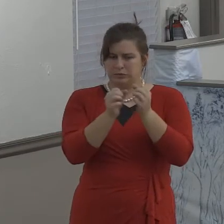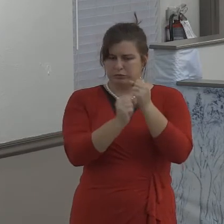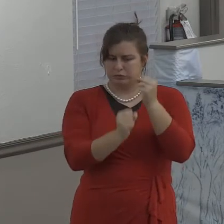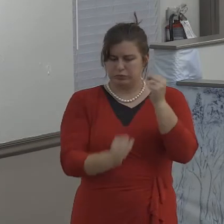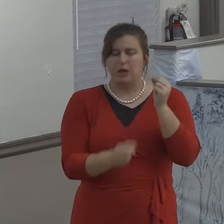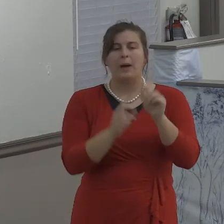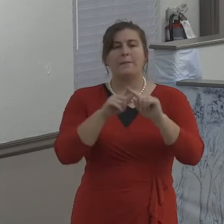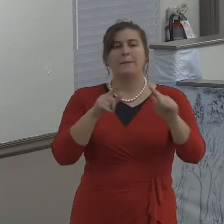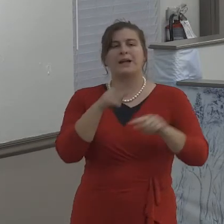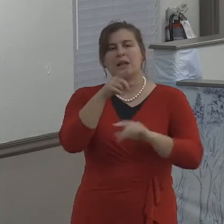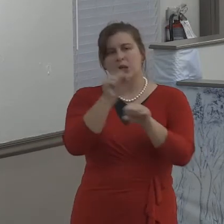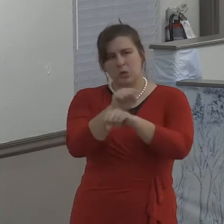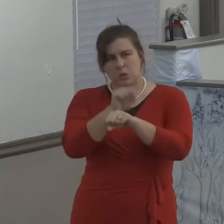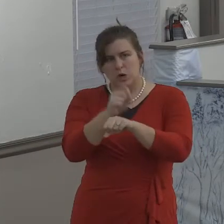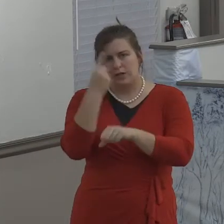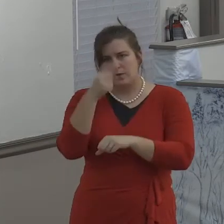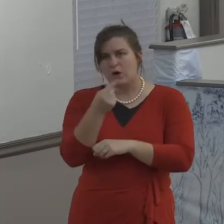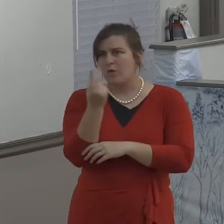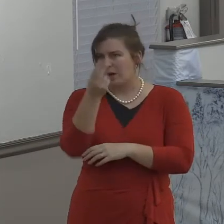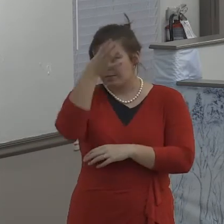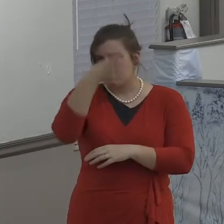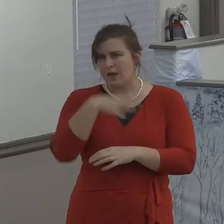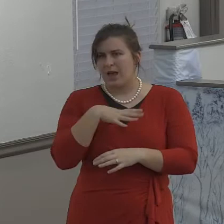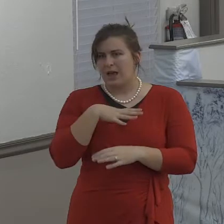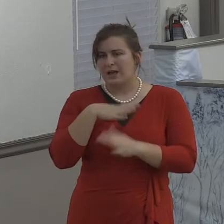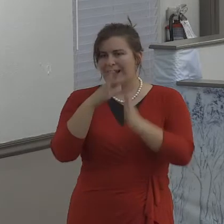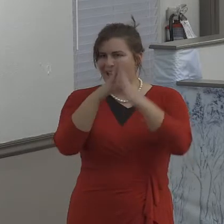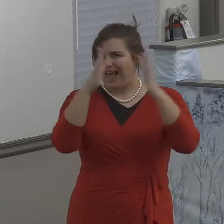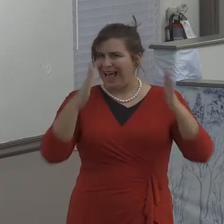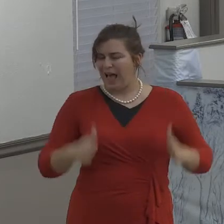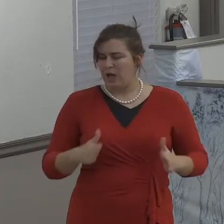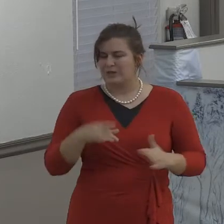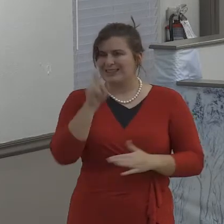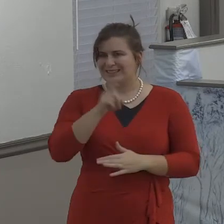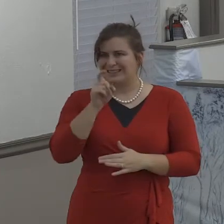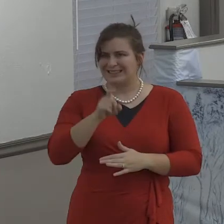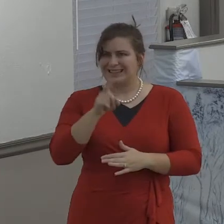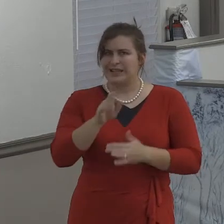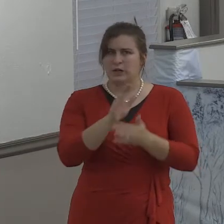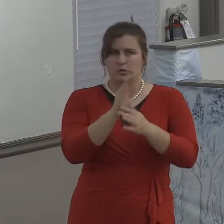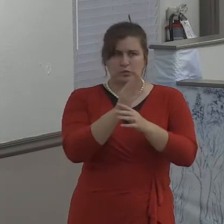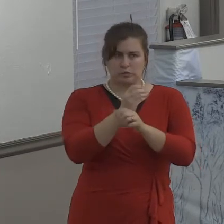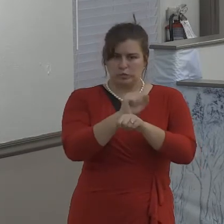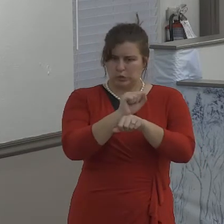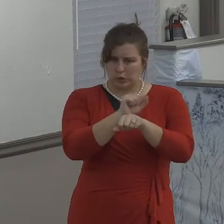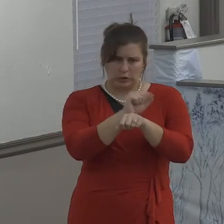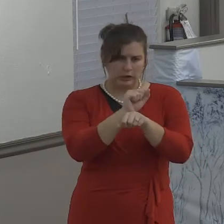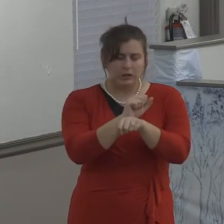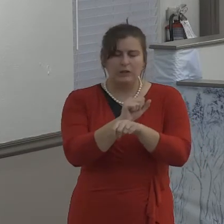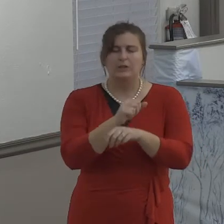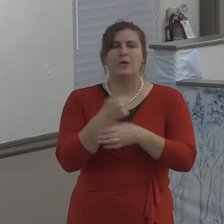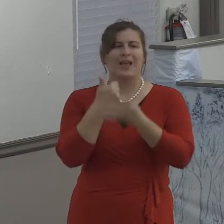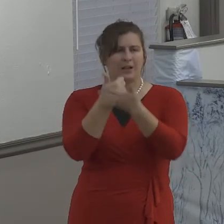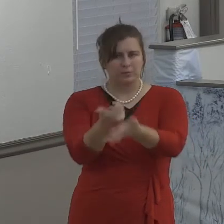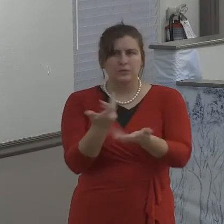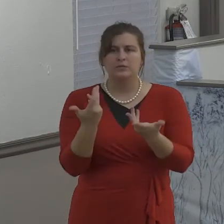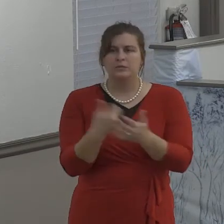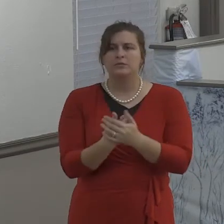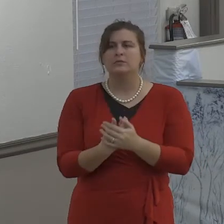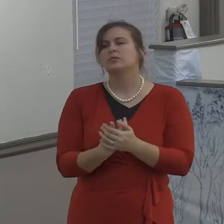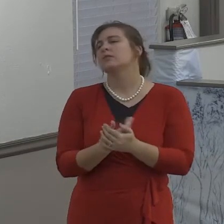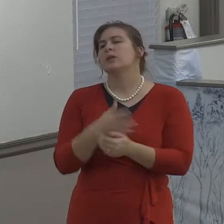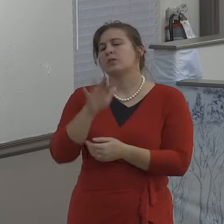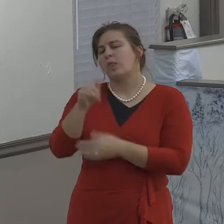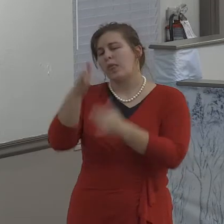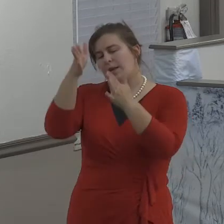Anyway, he was taken advantage of in his family for many thousands of dollars. And here he was. He virtually